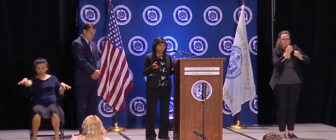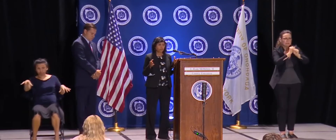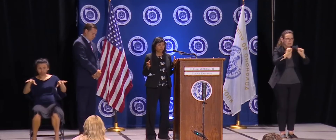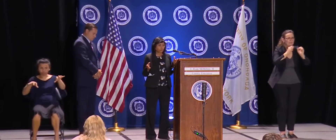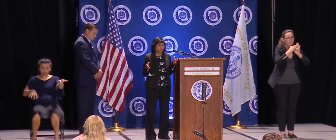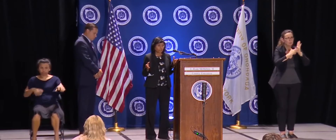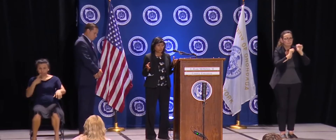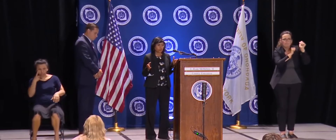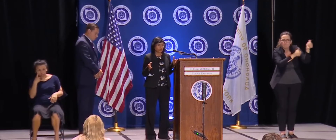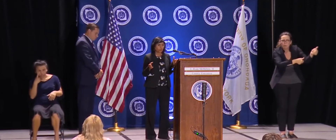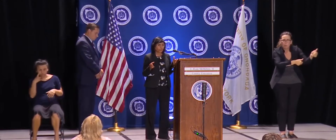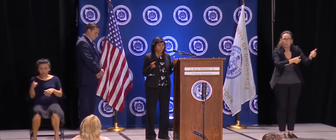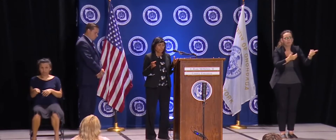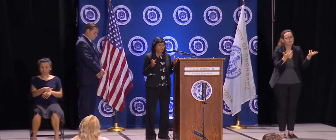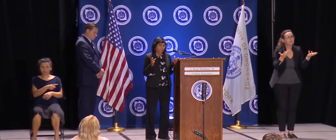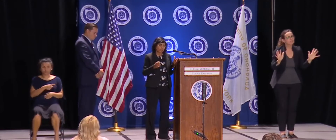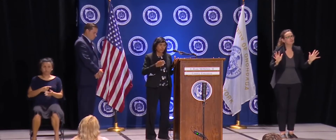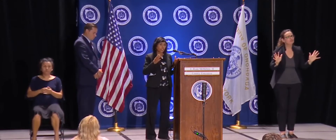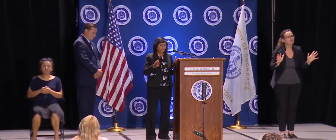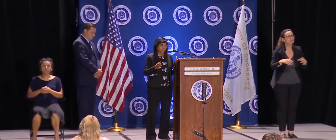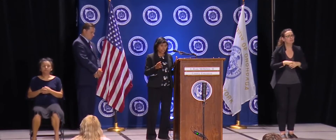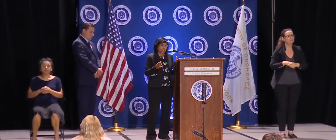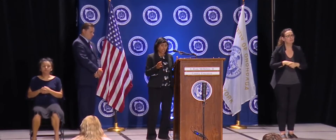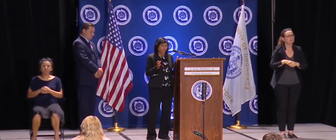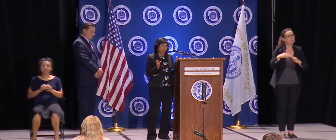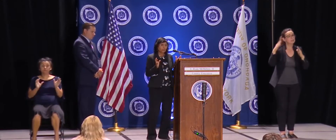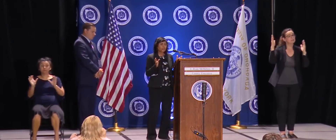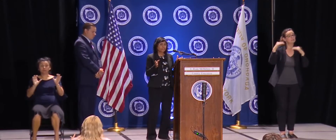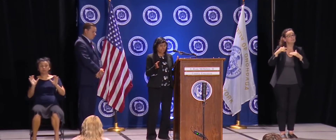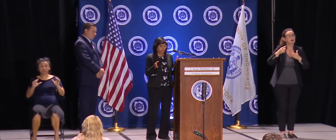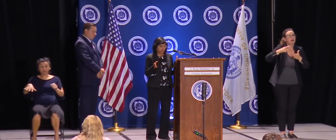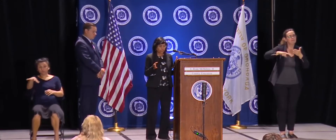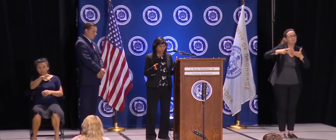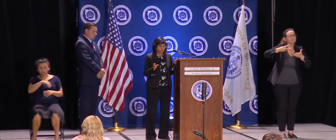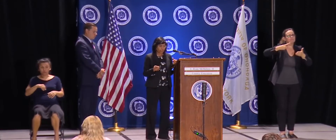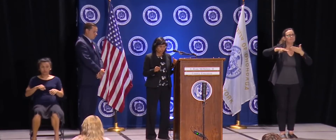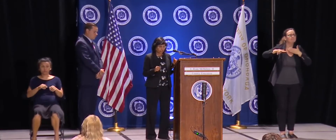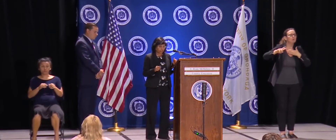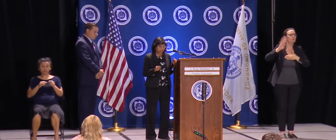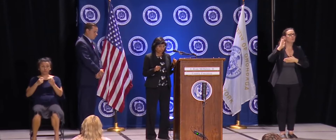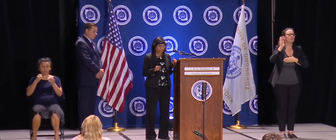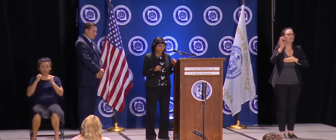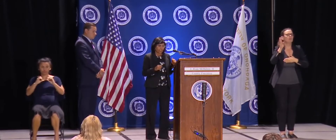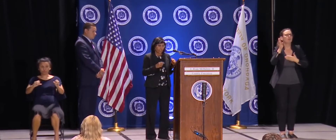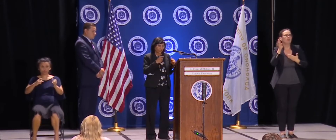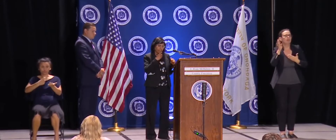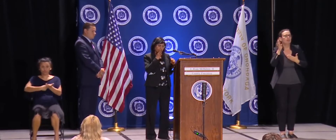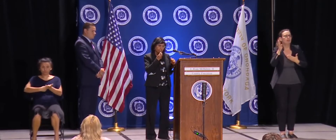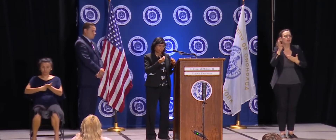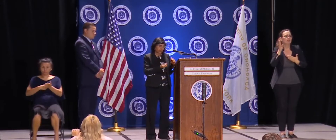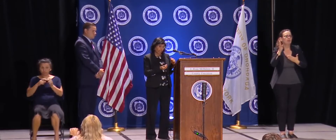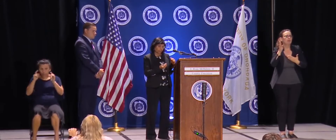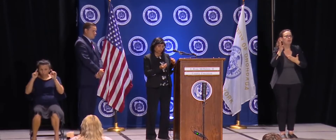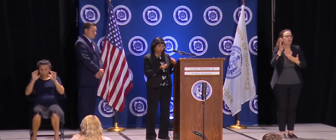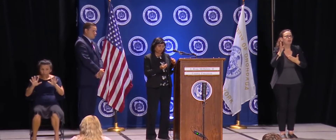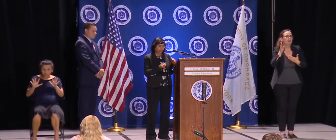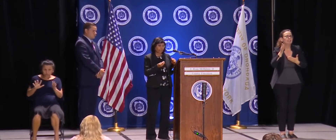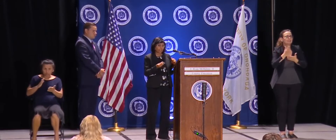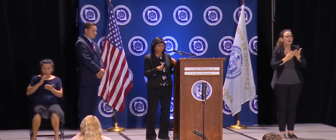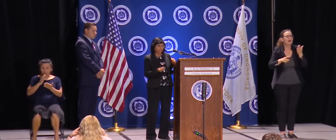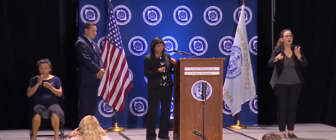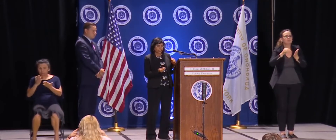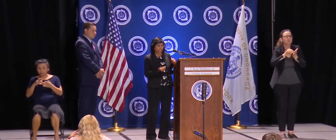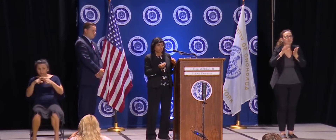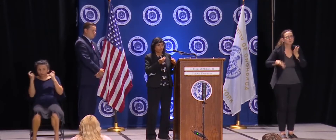weeks or three to four weeks, even more, as we learn how good the kids are sitting in their seats. Right. Are they taking the mask off